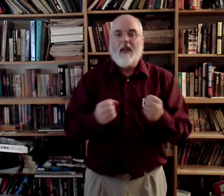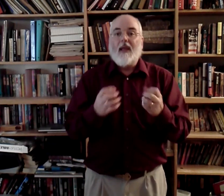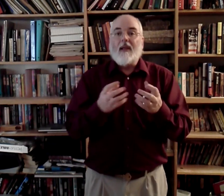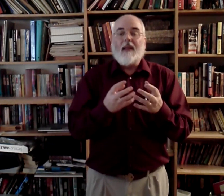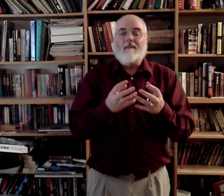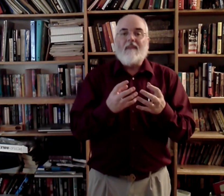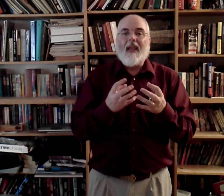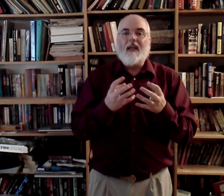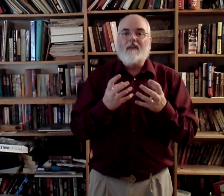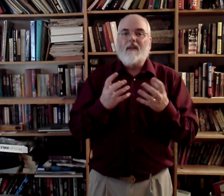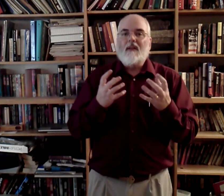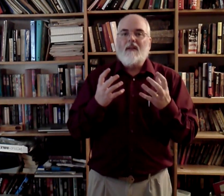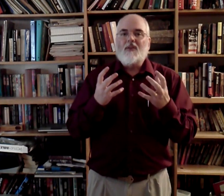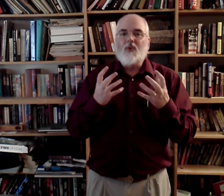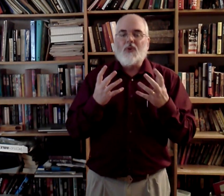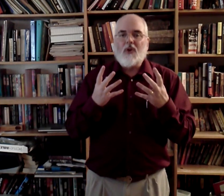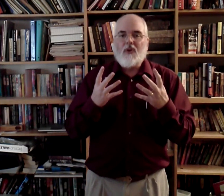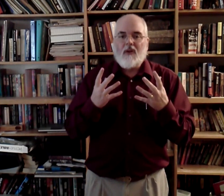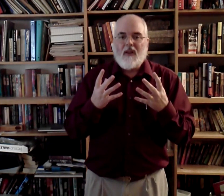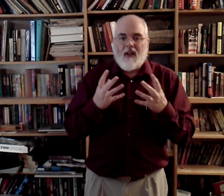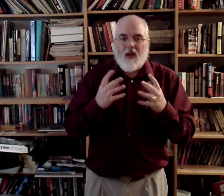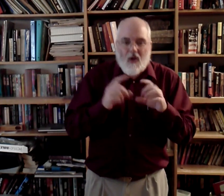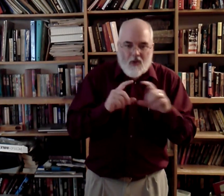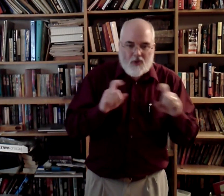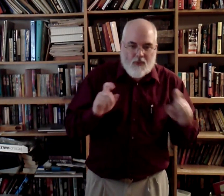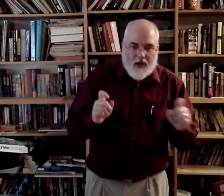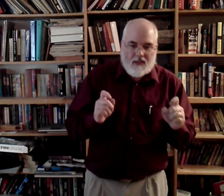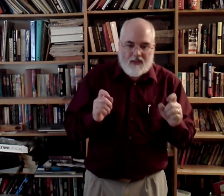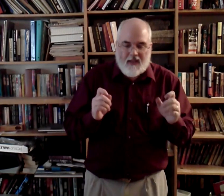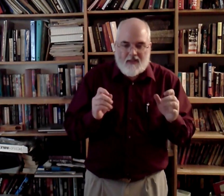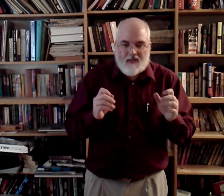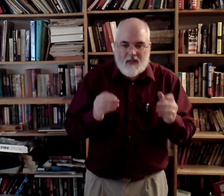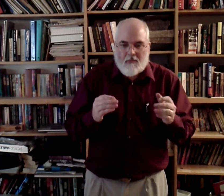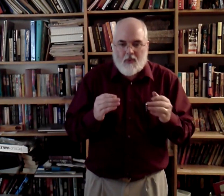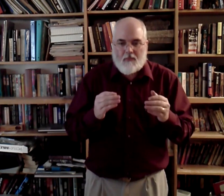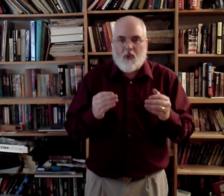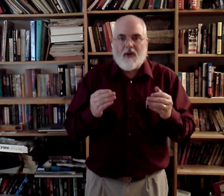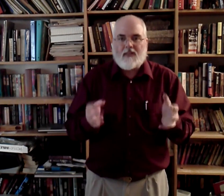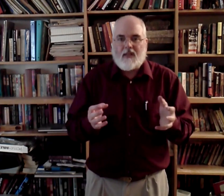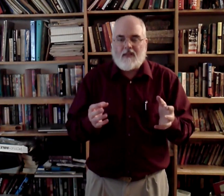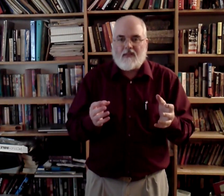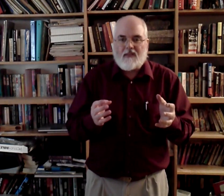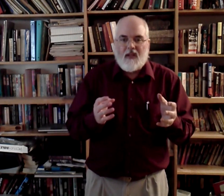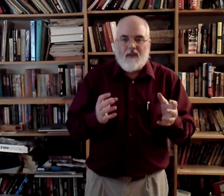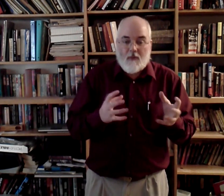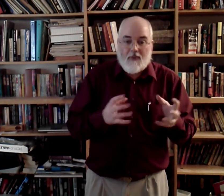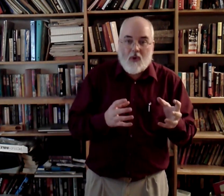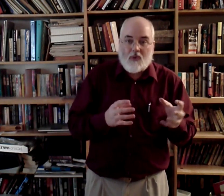and to turn all those phrases into simple boring sentences from those